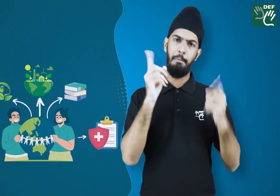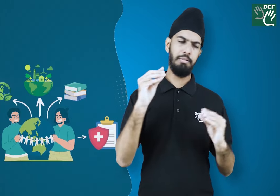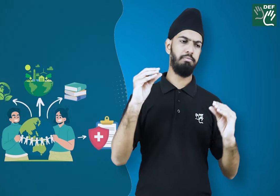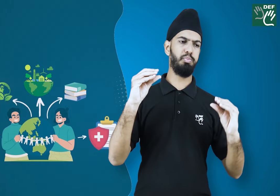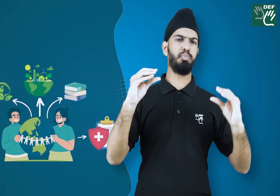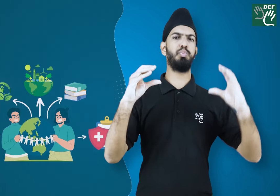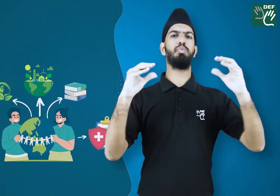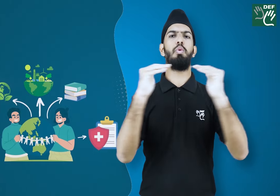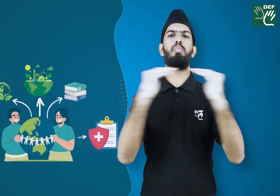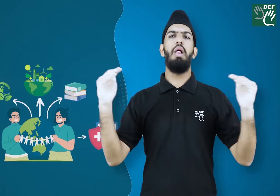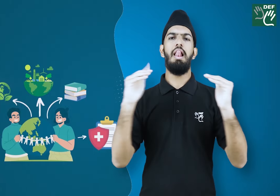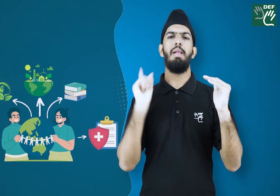Practicing Balanced Birth Rate